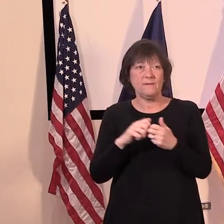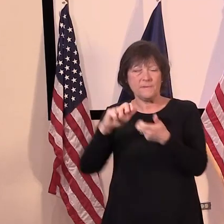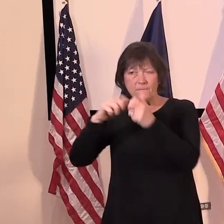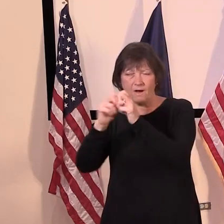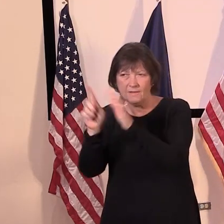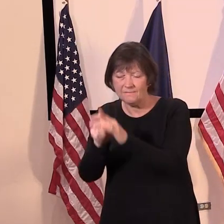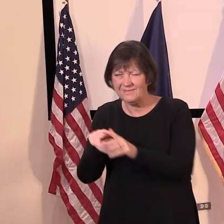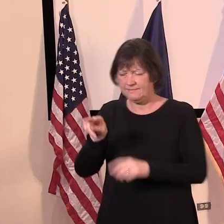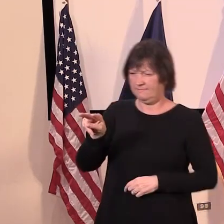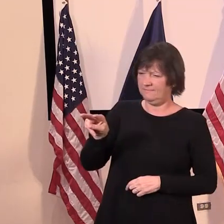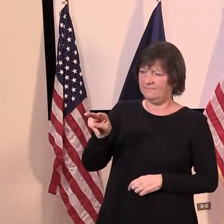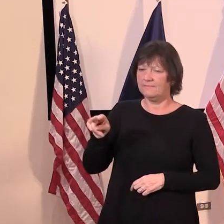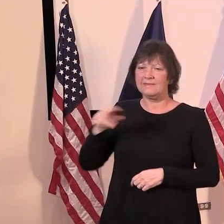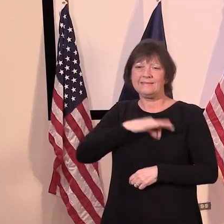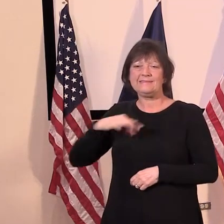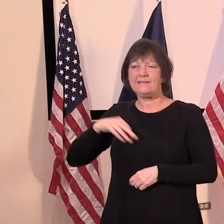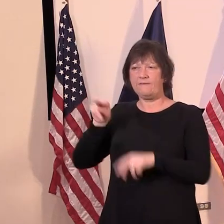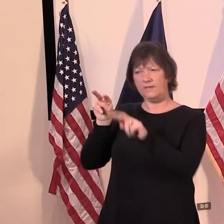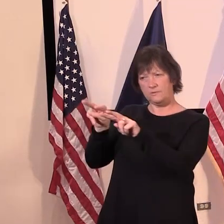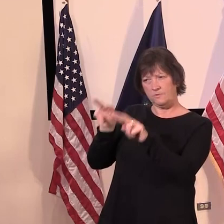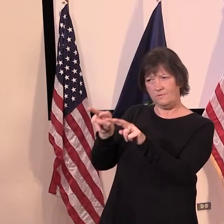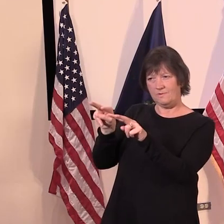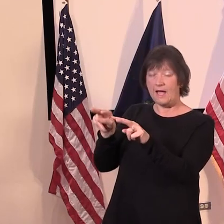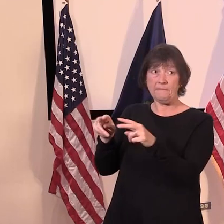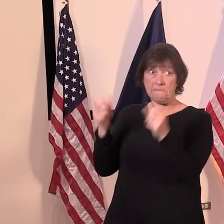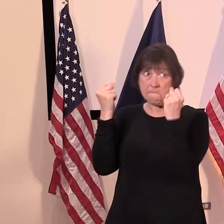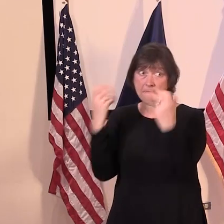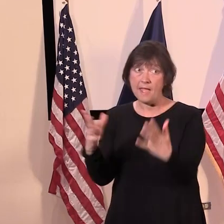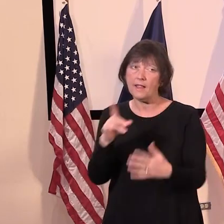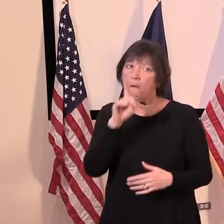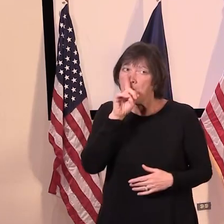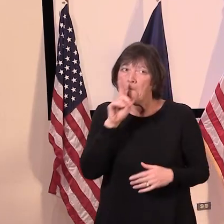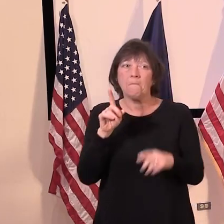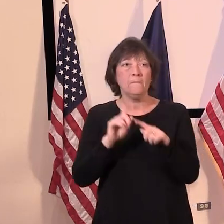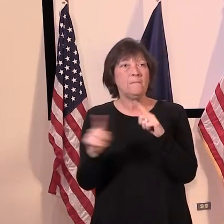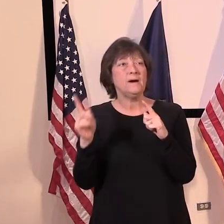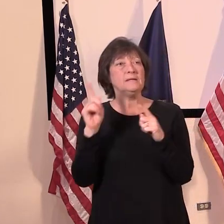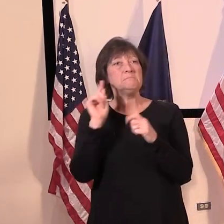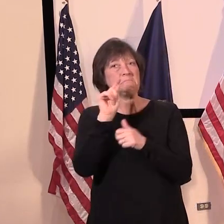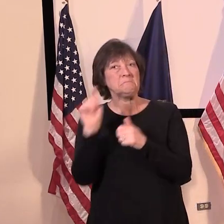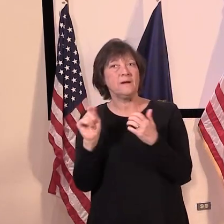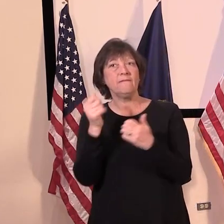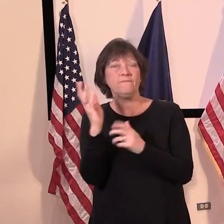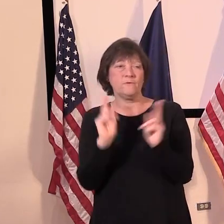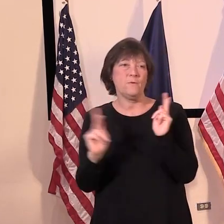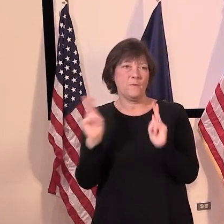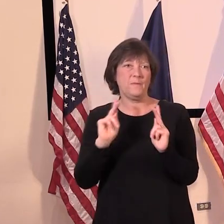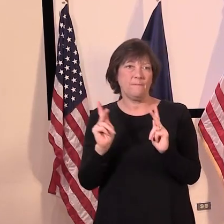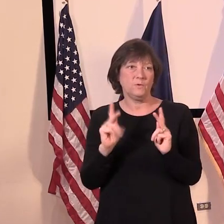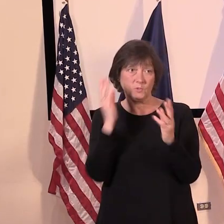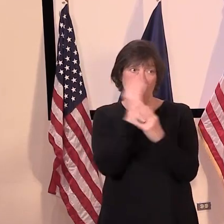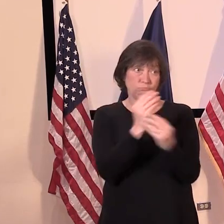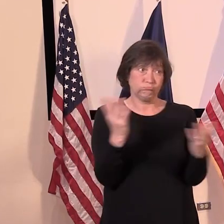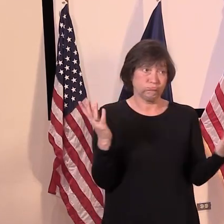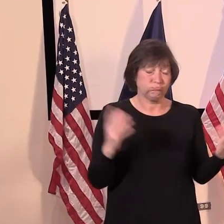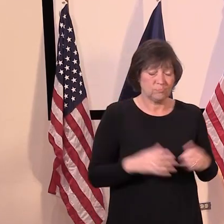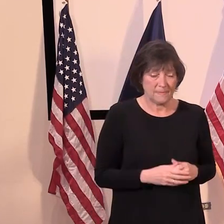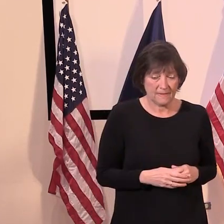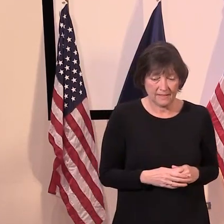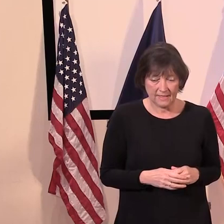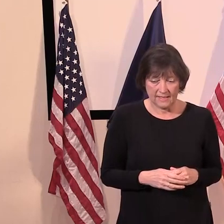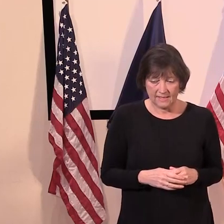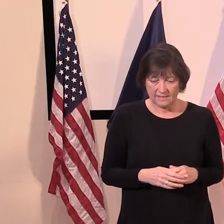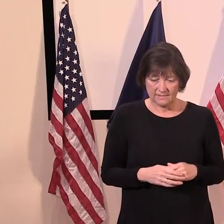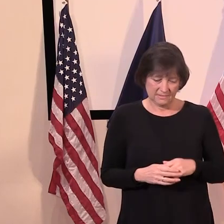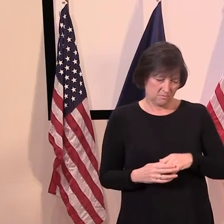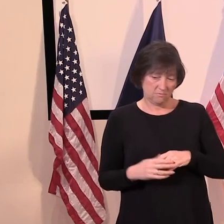needs to be adjudicated. There aren't many of those, but there are a handful of the people who have applied just so people are aware, uh, as of